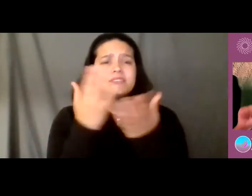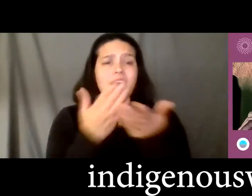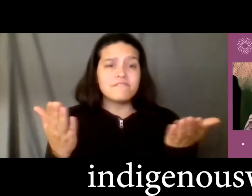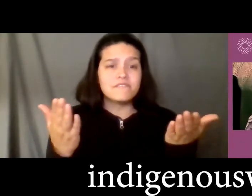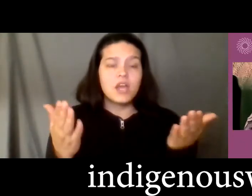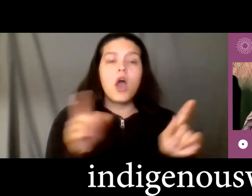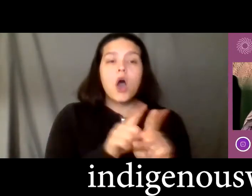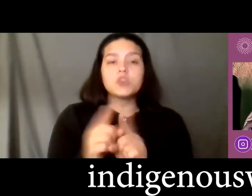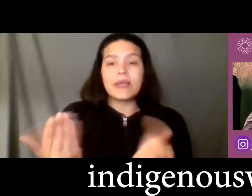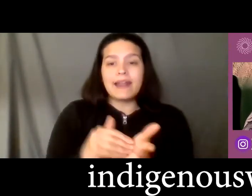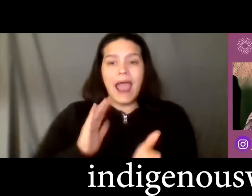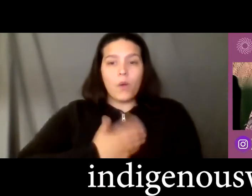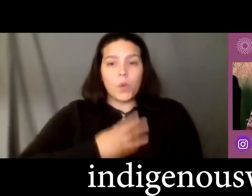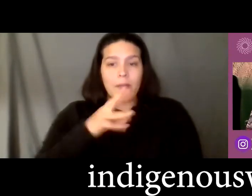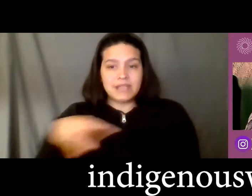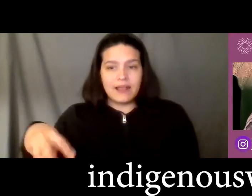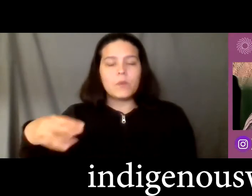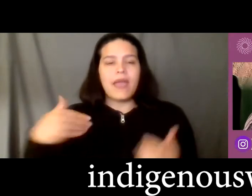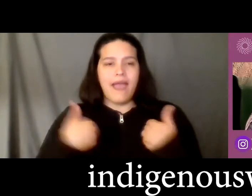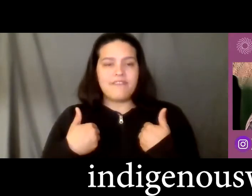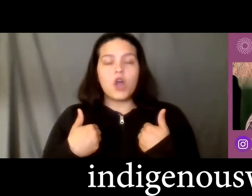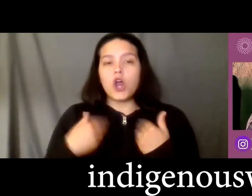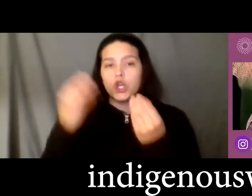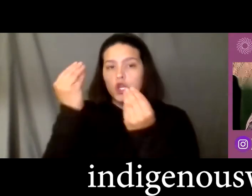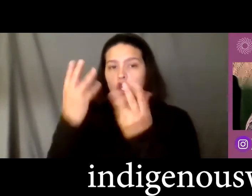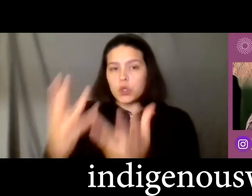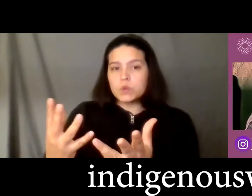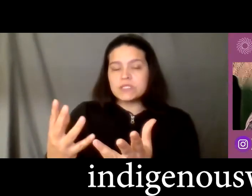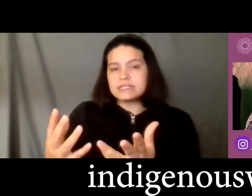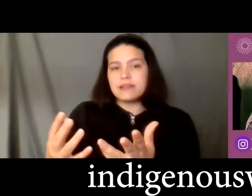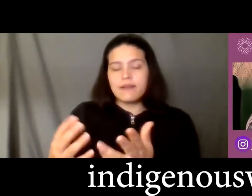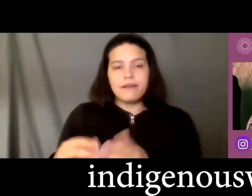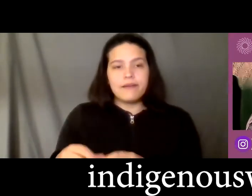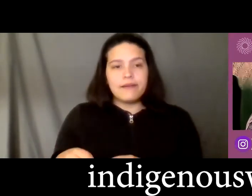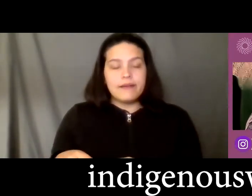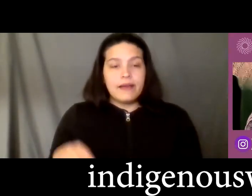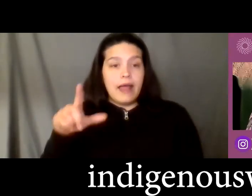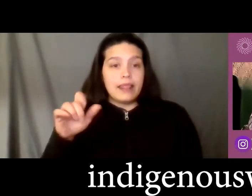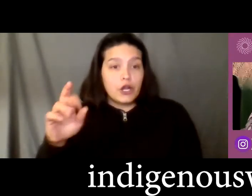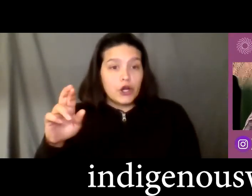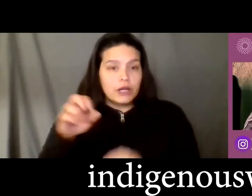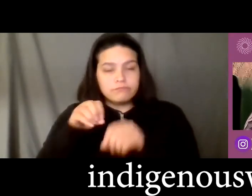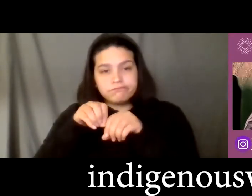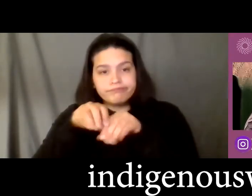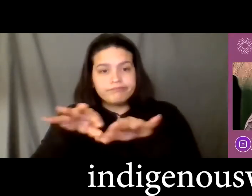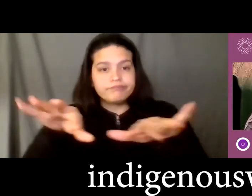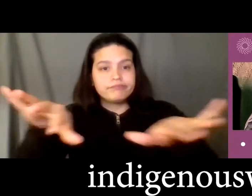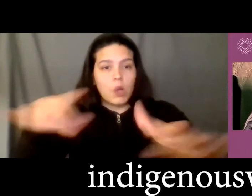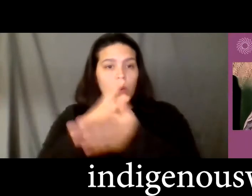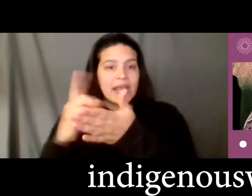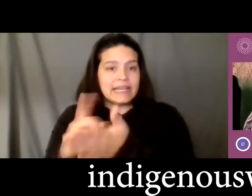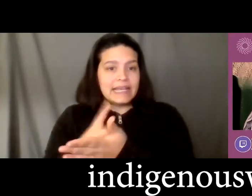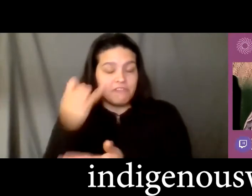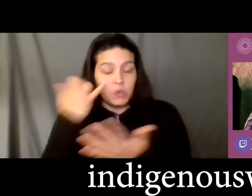website we have our newsletter which goes out weekly so if you want to see or hear what's going on please subscribe